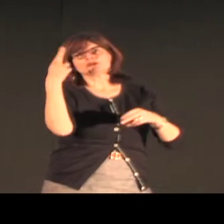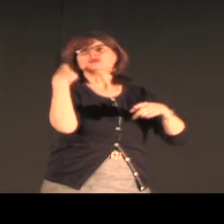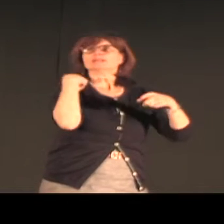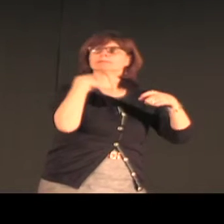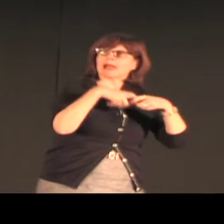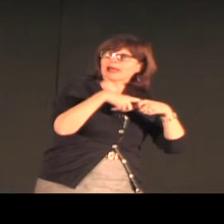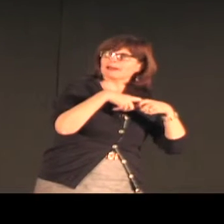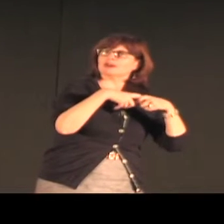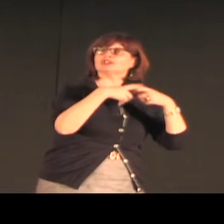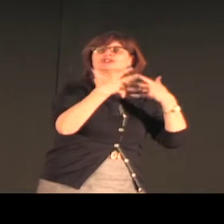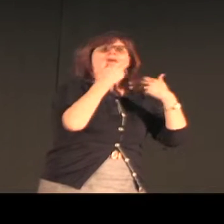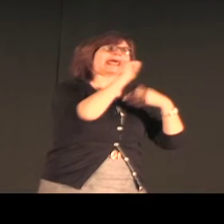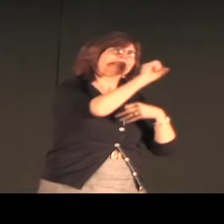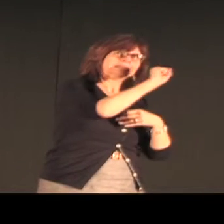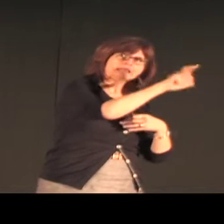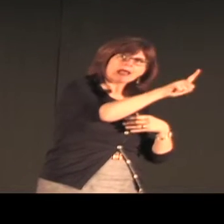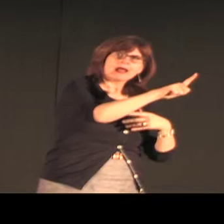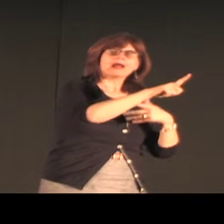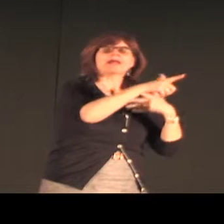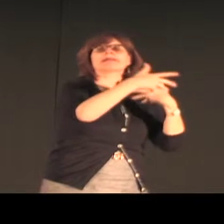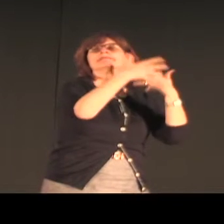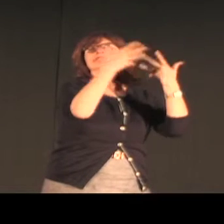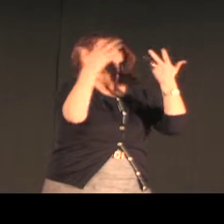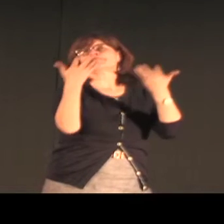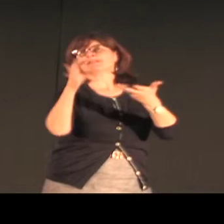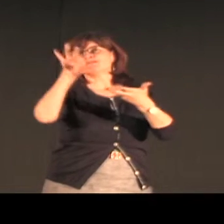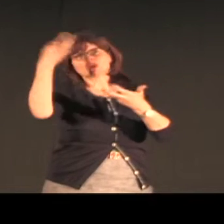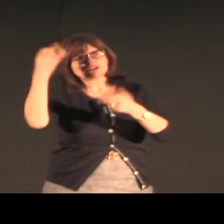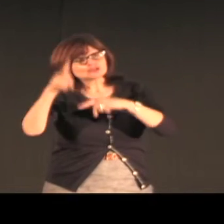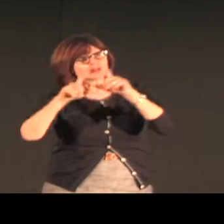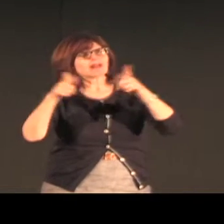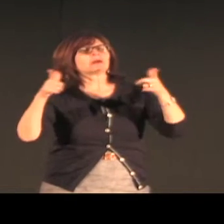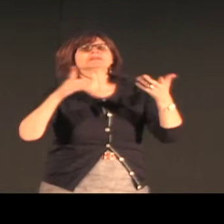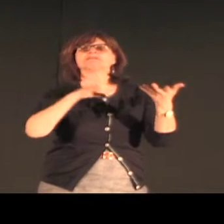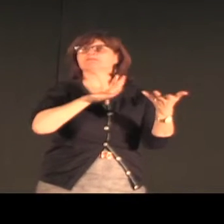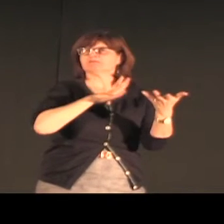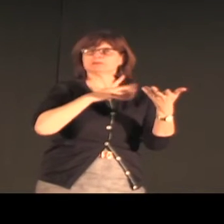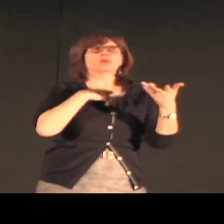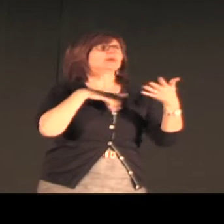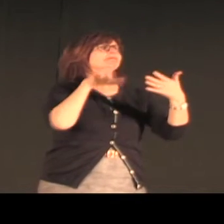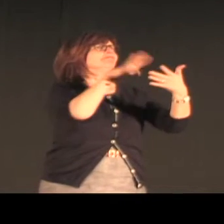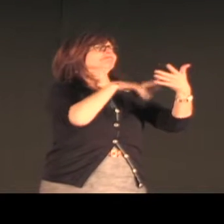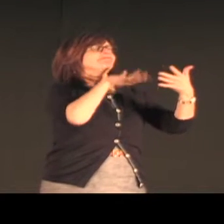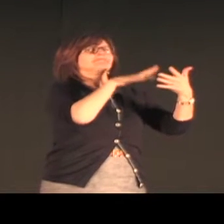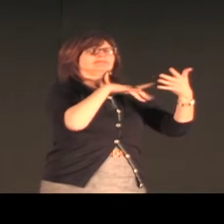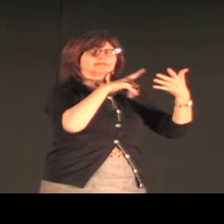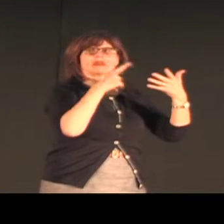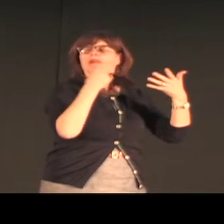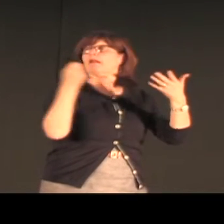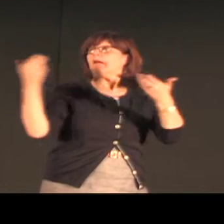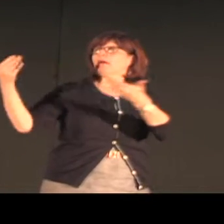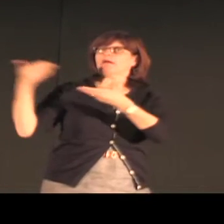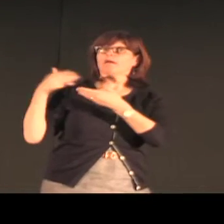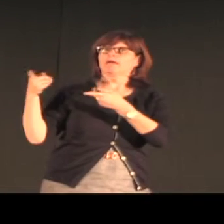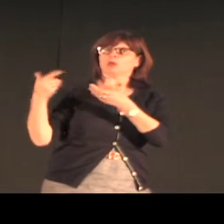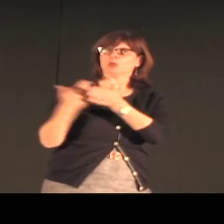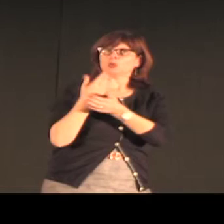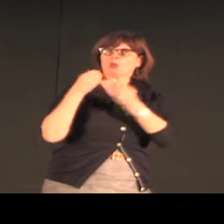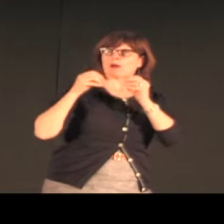And we have had different areas of research in the past, studying different sign languages and